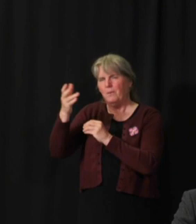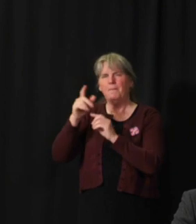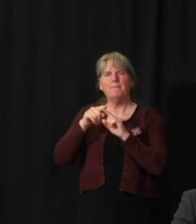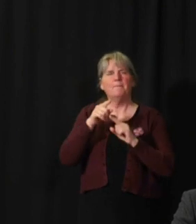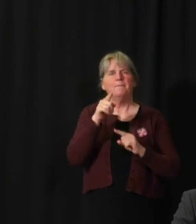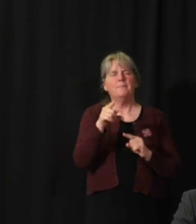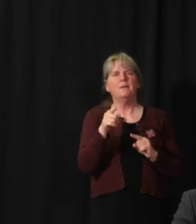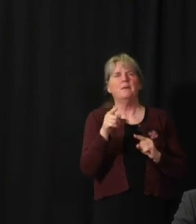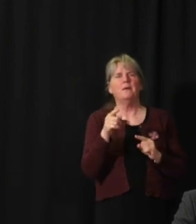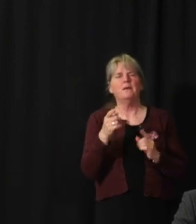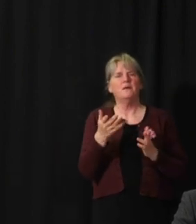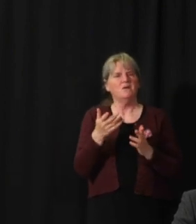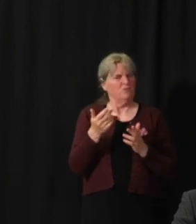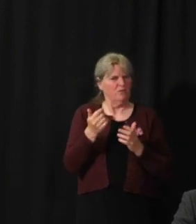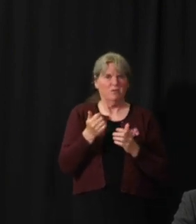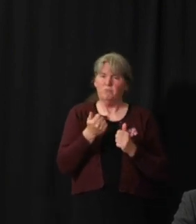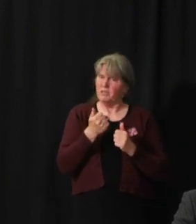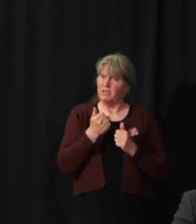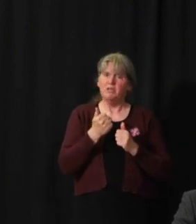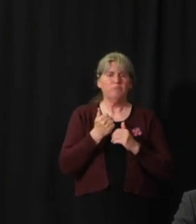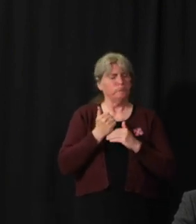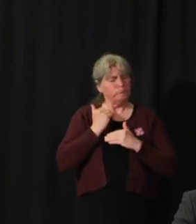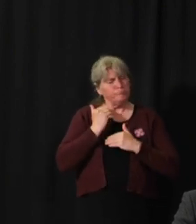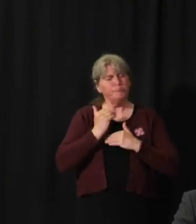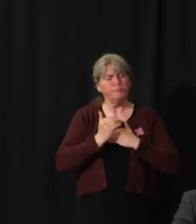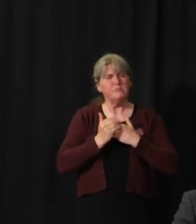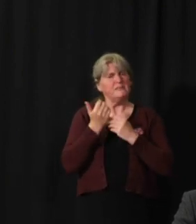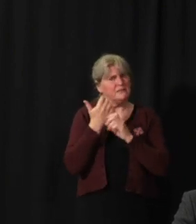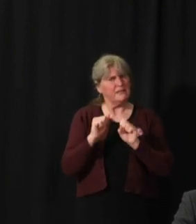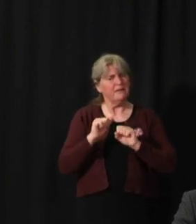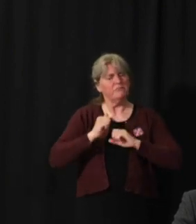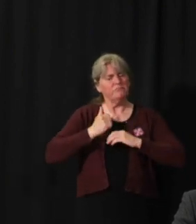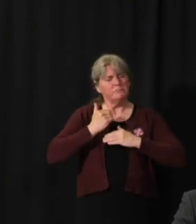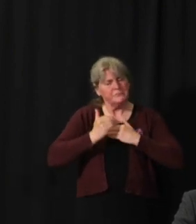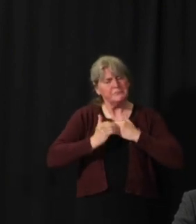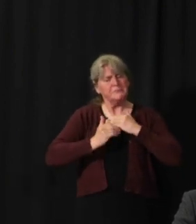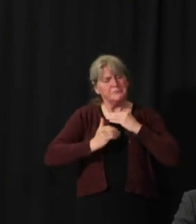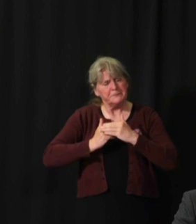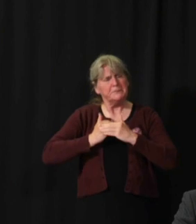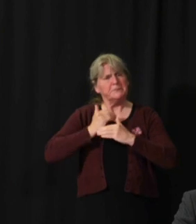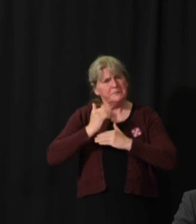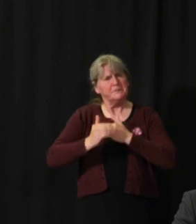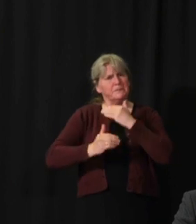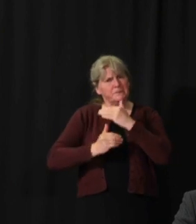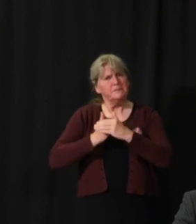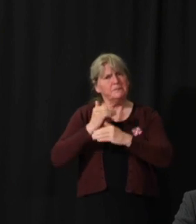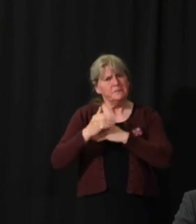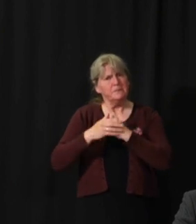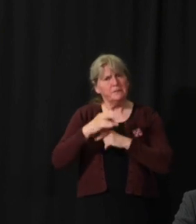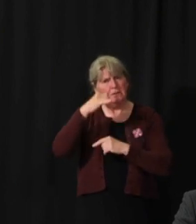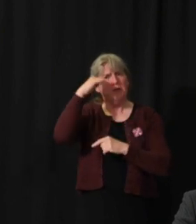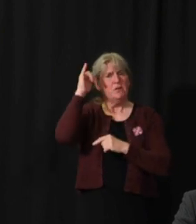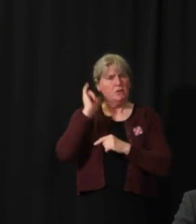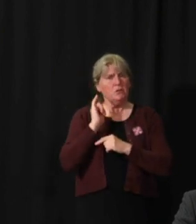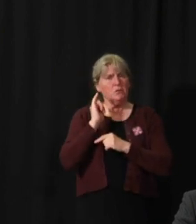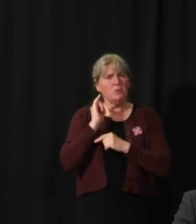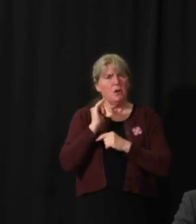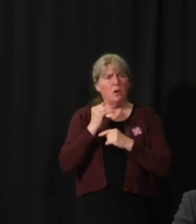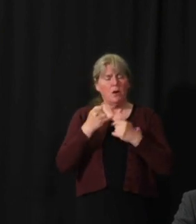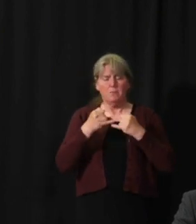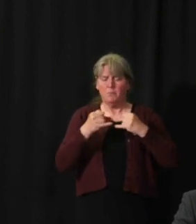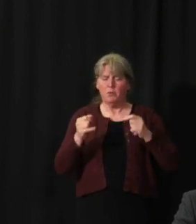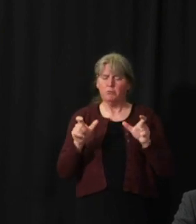You know, we're doing everything in a pretty secure state right now, because our borders, we remain with